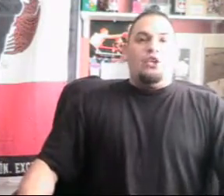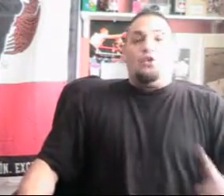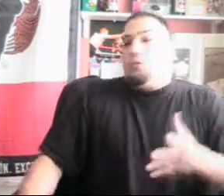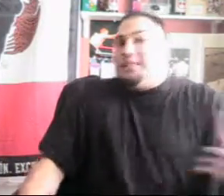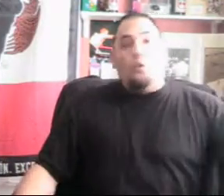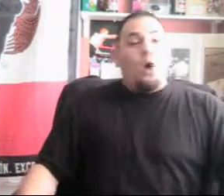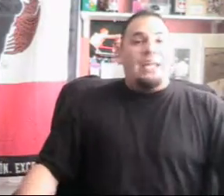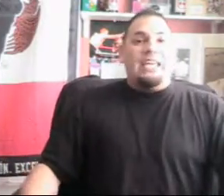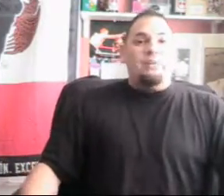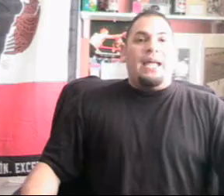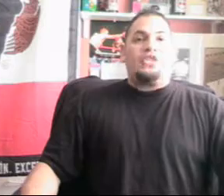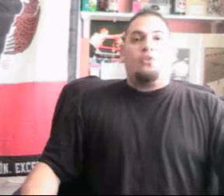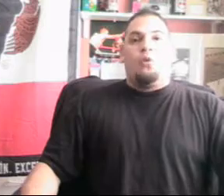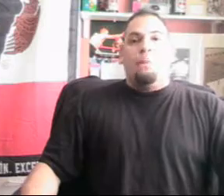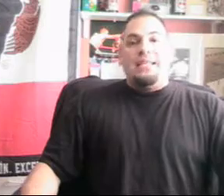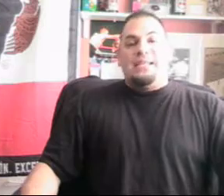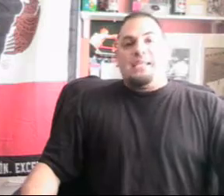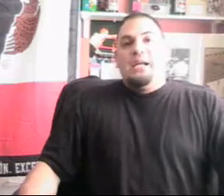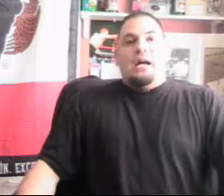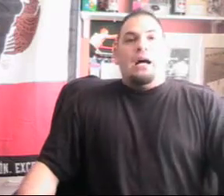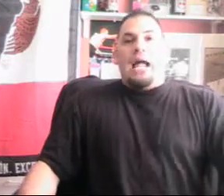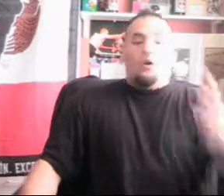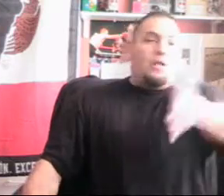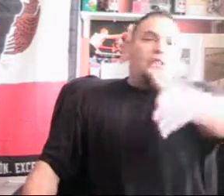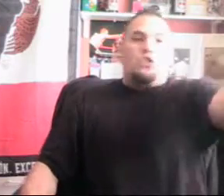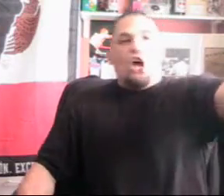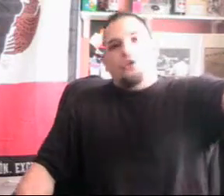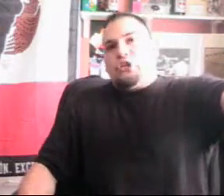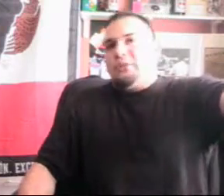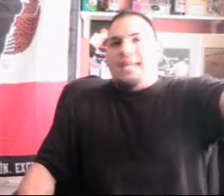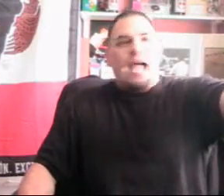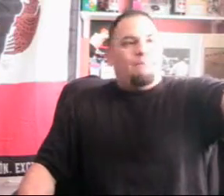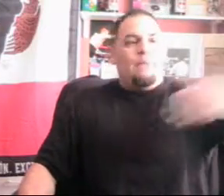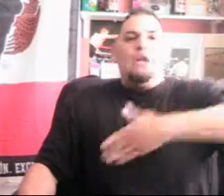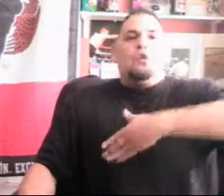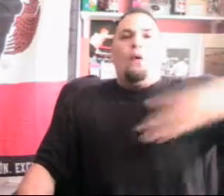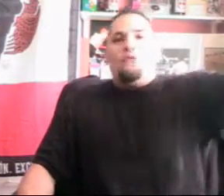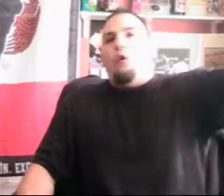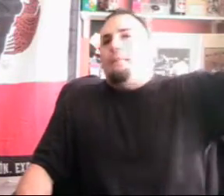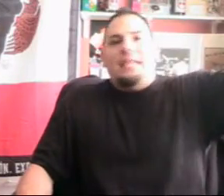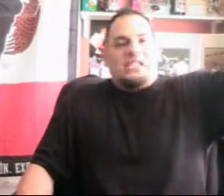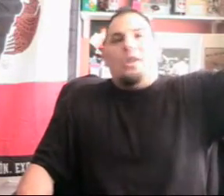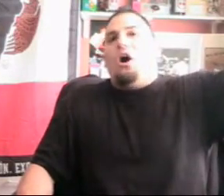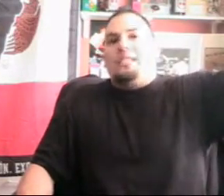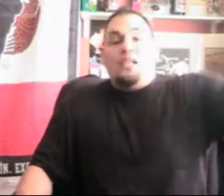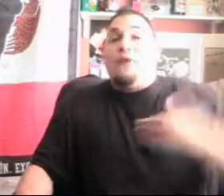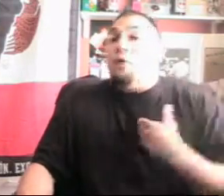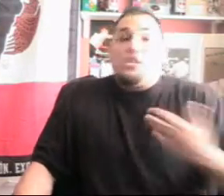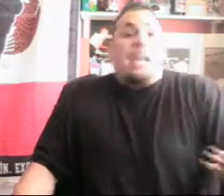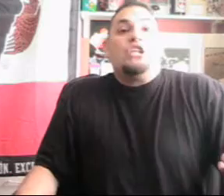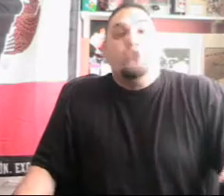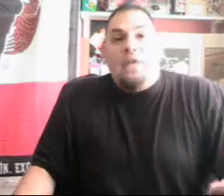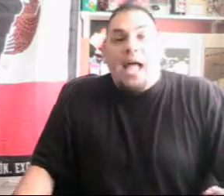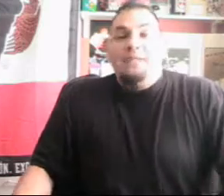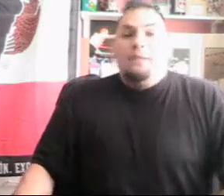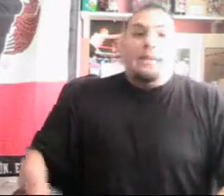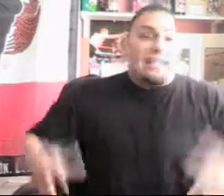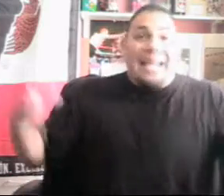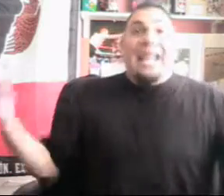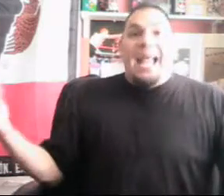YouTube doesn't want to give me extra more minutes. I know that there's other shows that have 24 minutes long and stuff. I wish I could do that because I can.